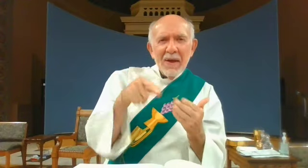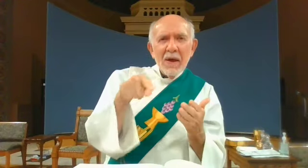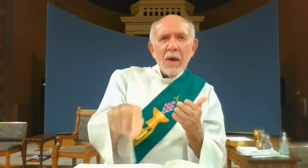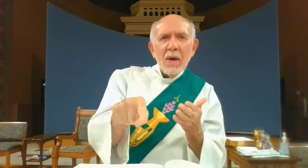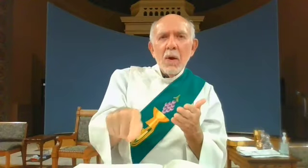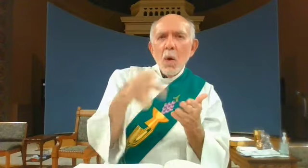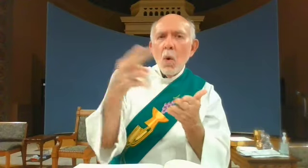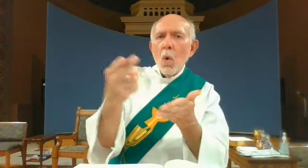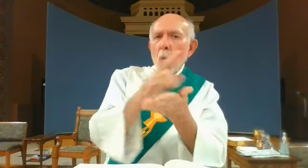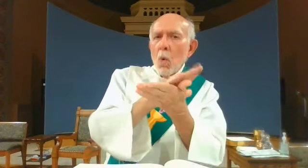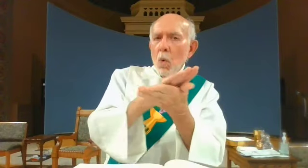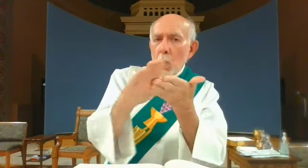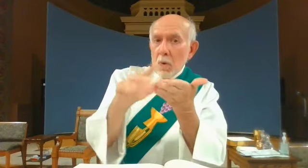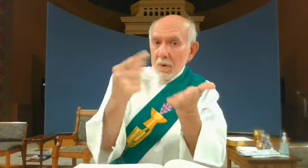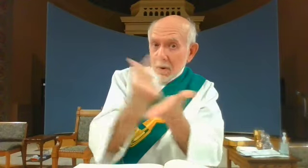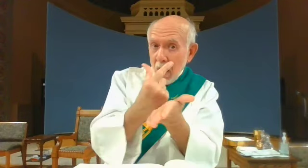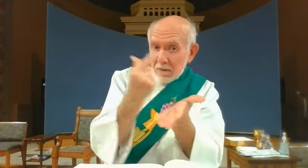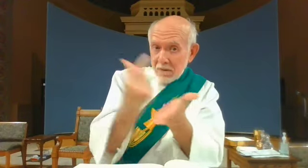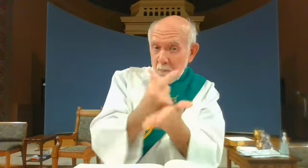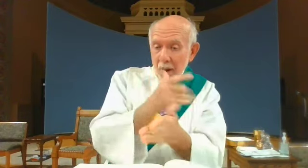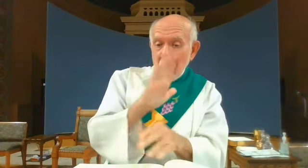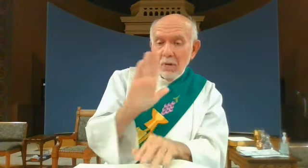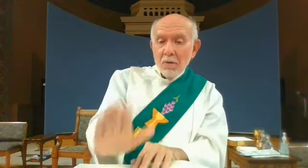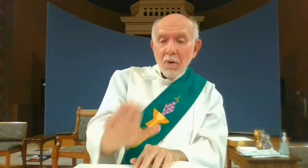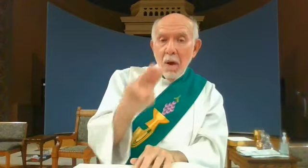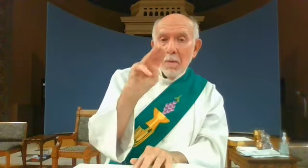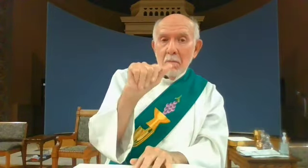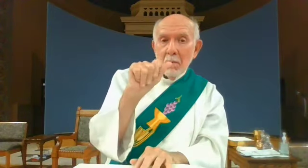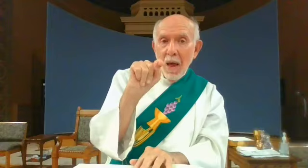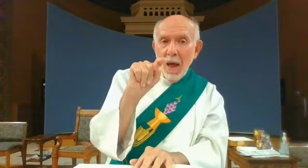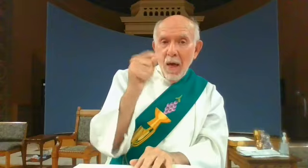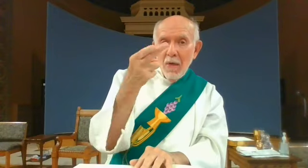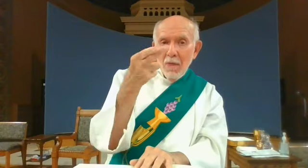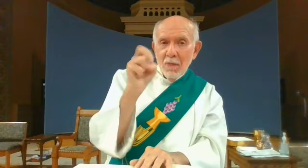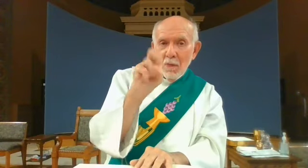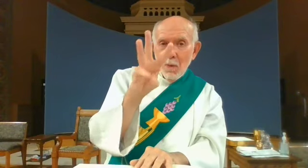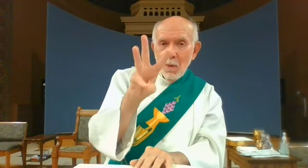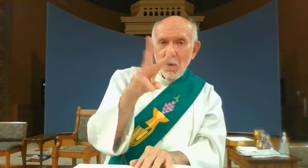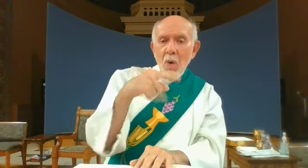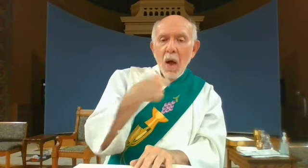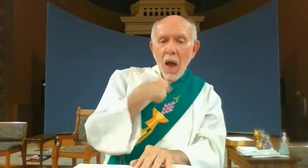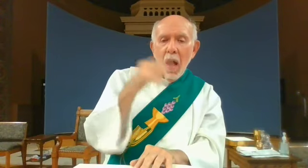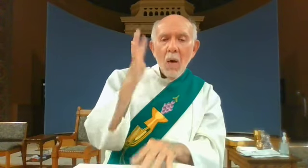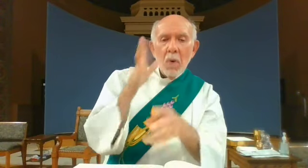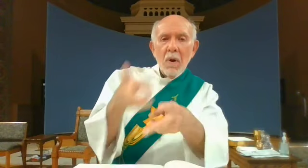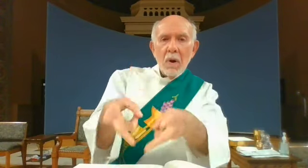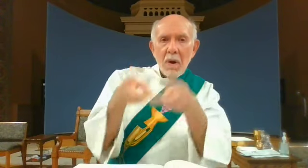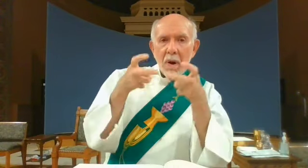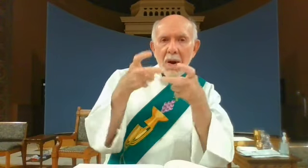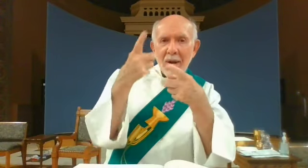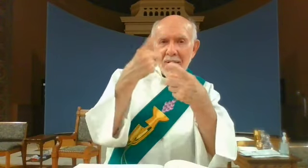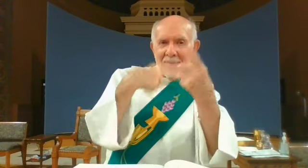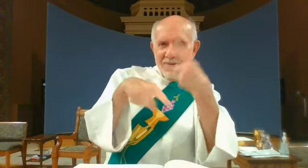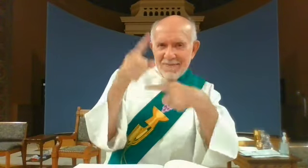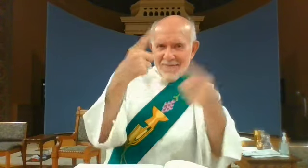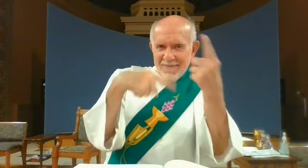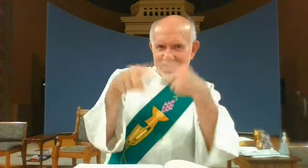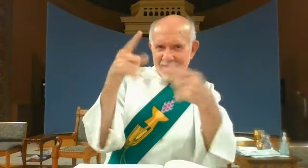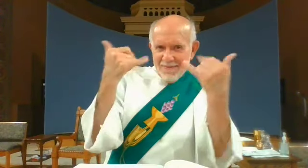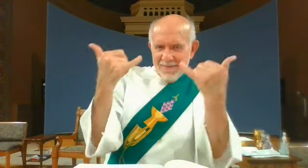a reading from the Holy Gospel according to Matthew that I will now present to you in American Sign